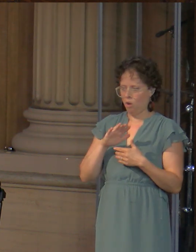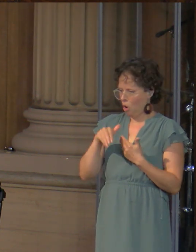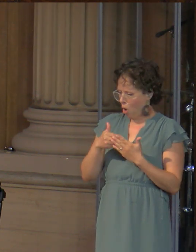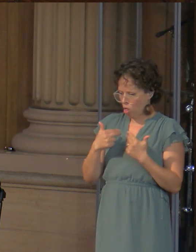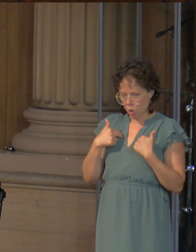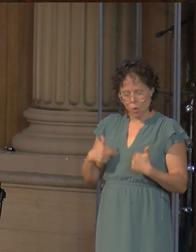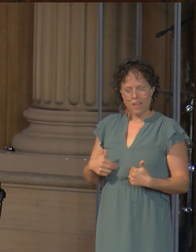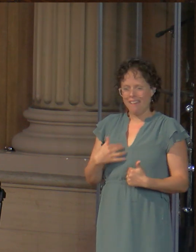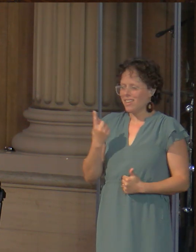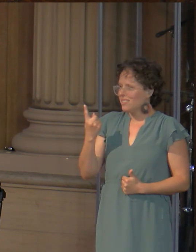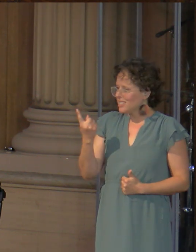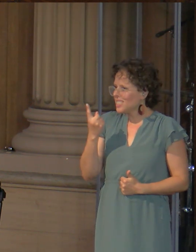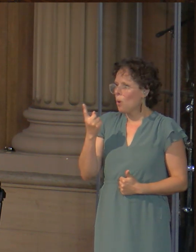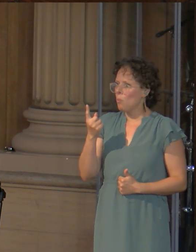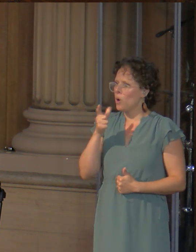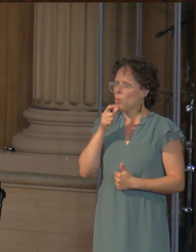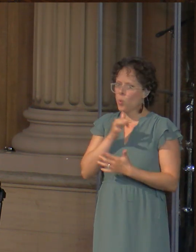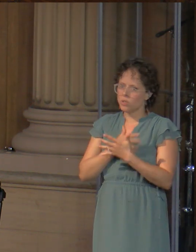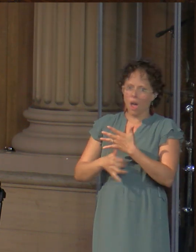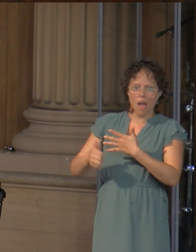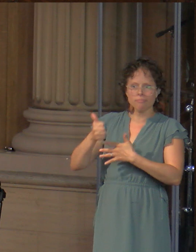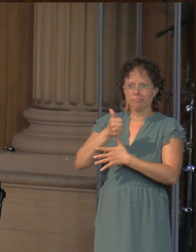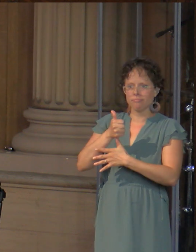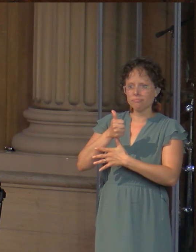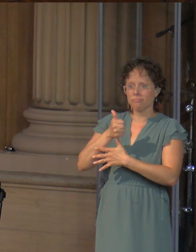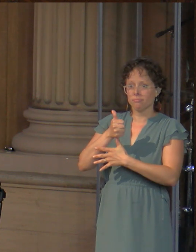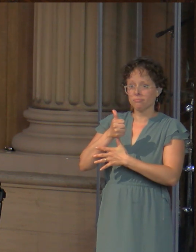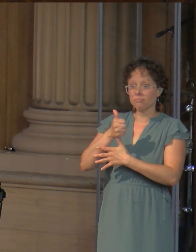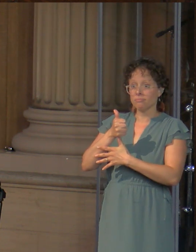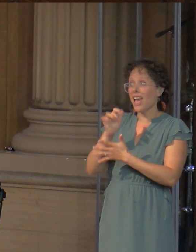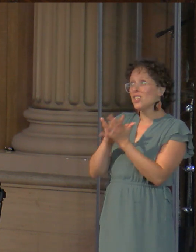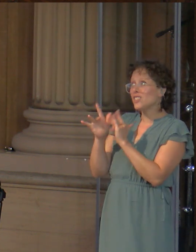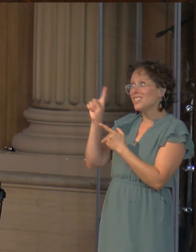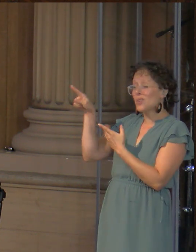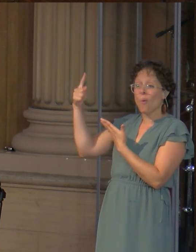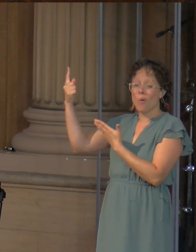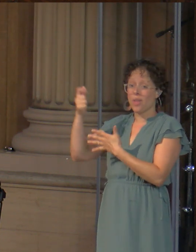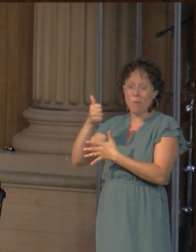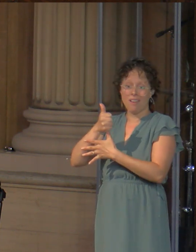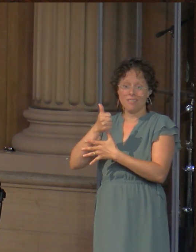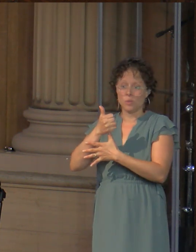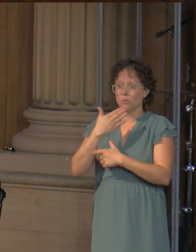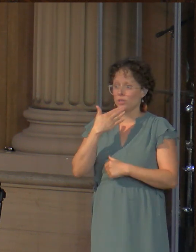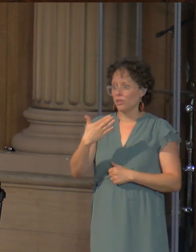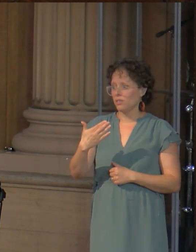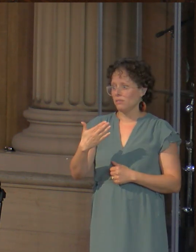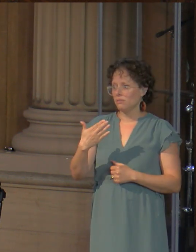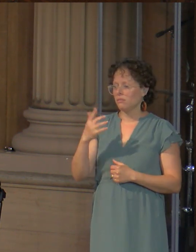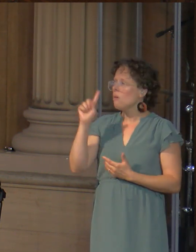time but only Jesus is good. Only Jesus is worthy of reigning.